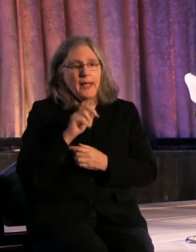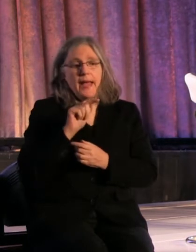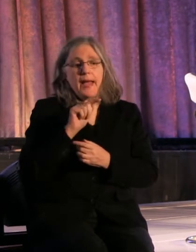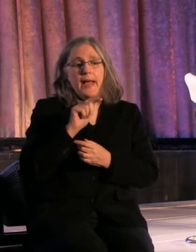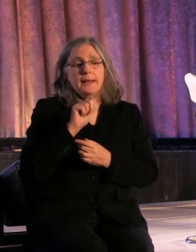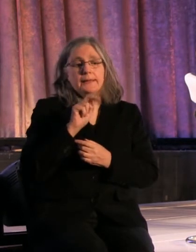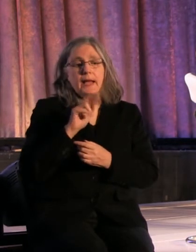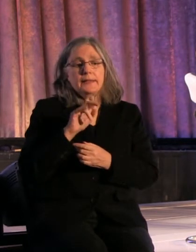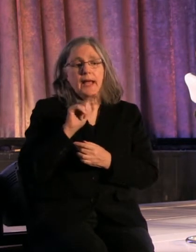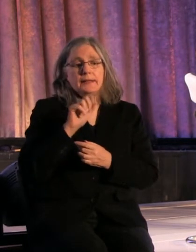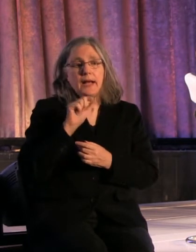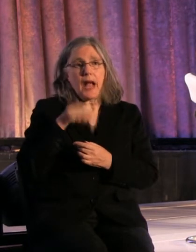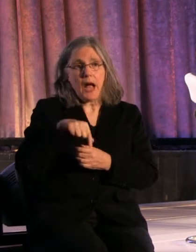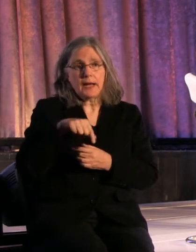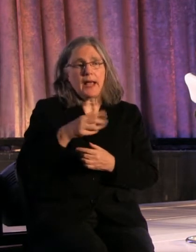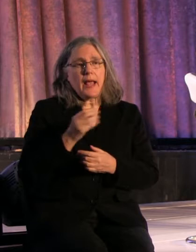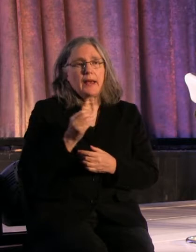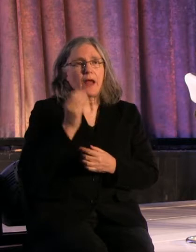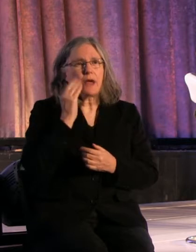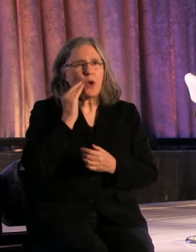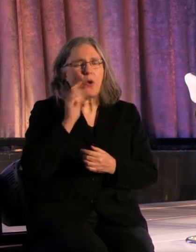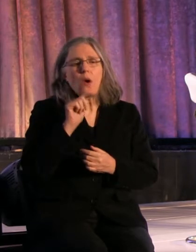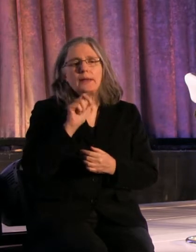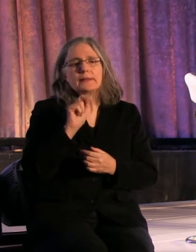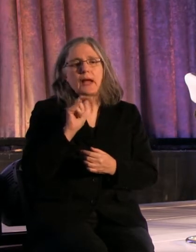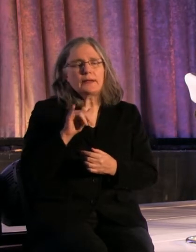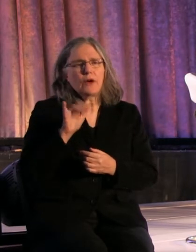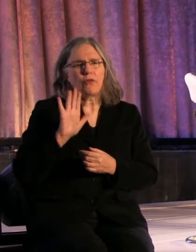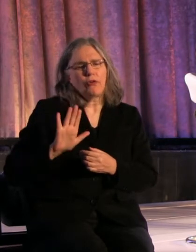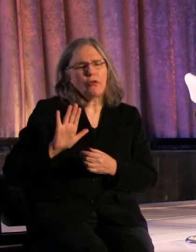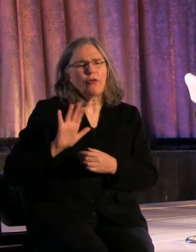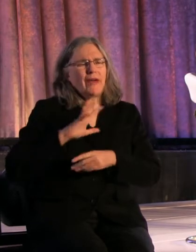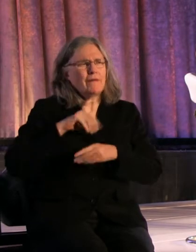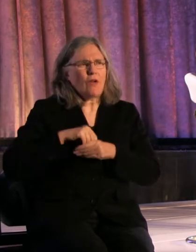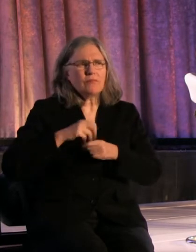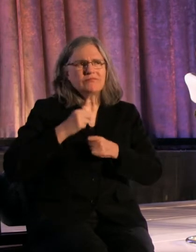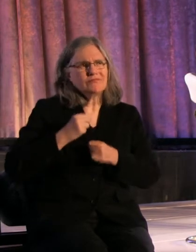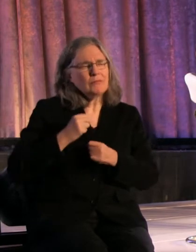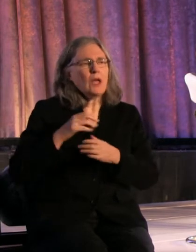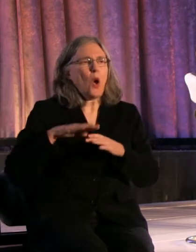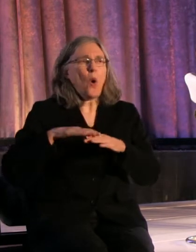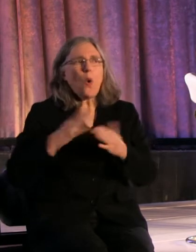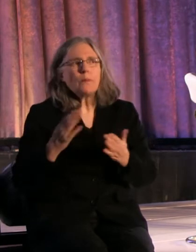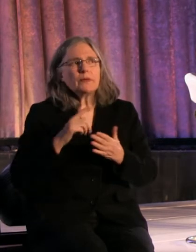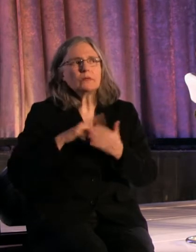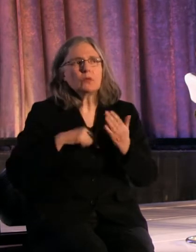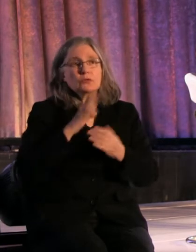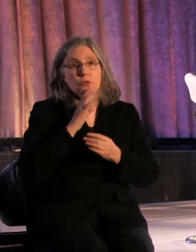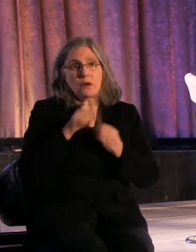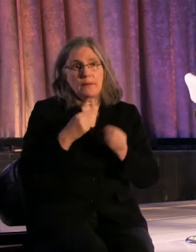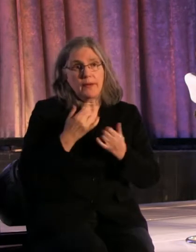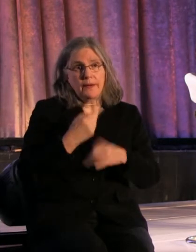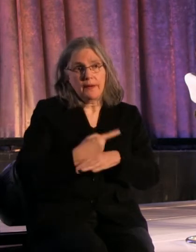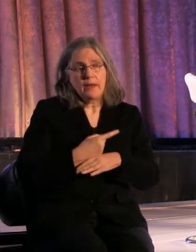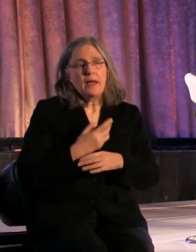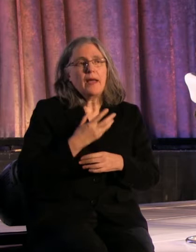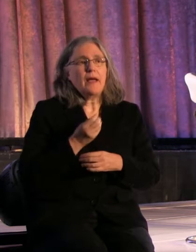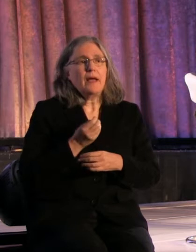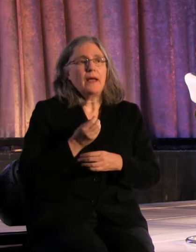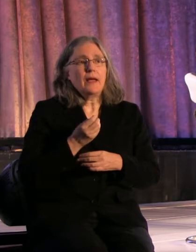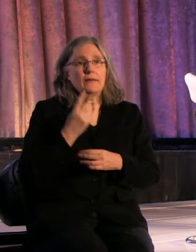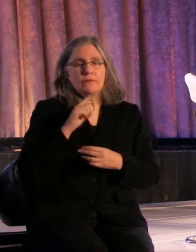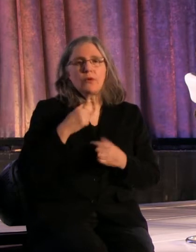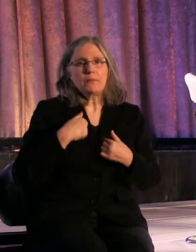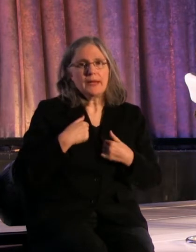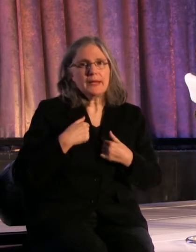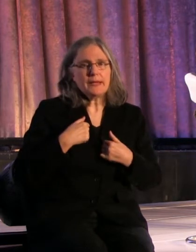Tagak. And I knew Tanya's involvement and how open she was about the things that she actually taught today. And for me, that was